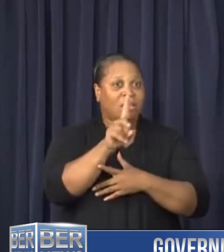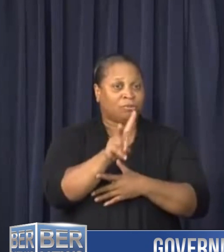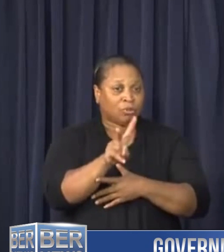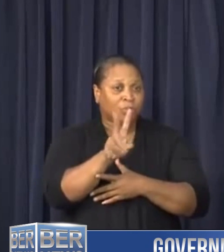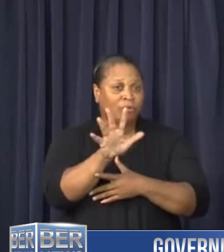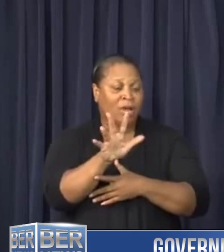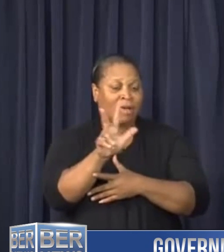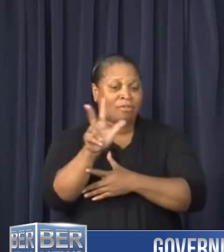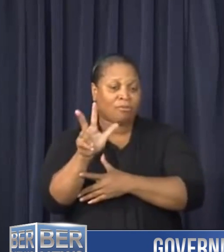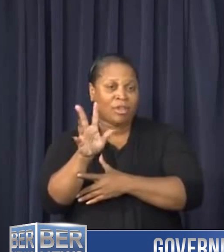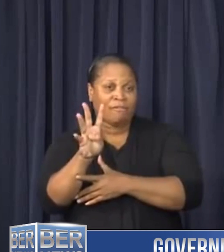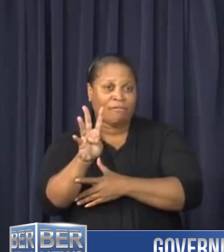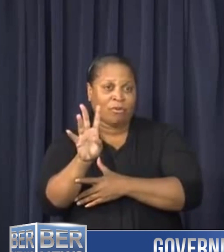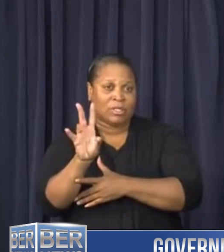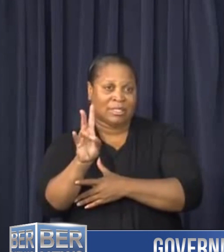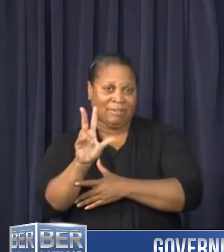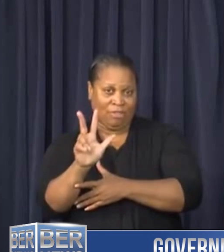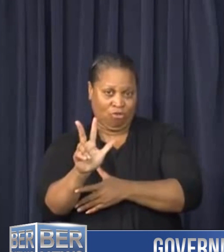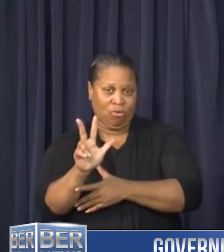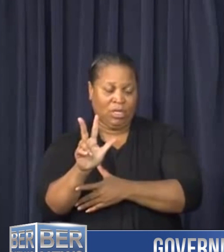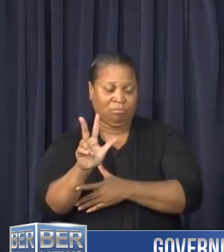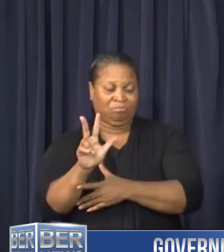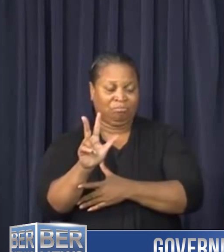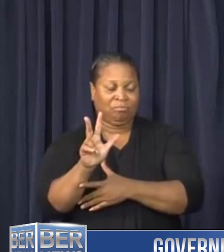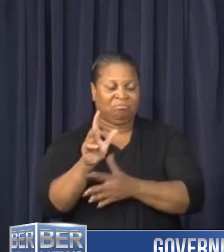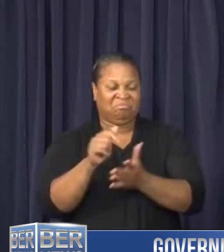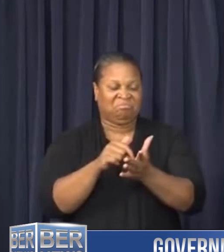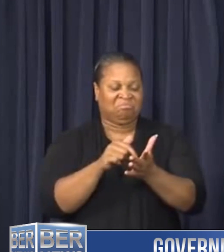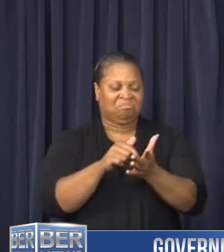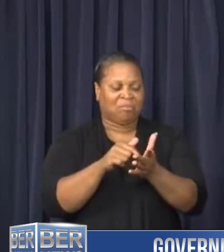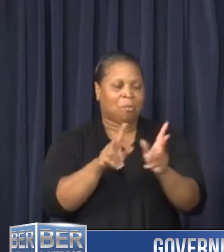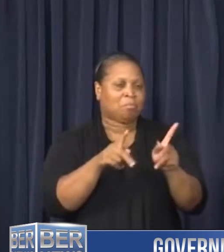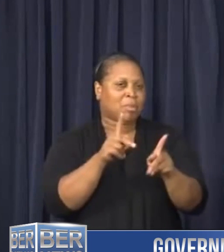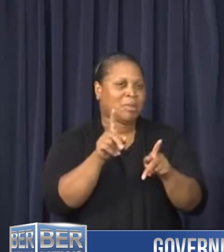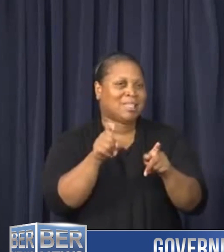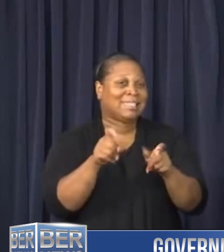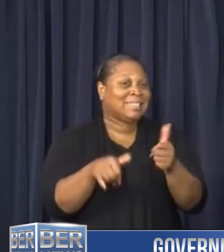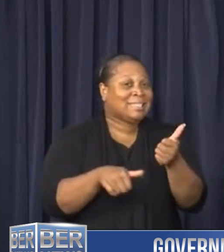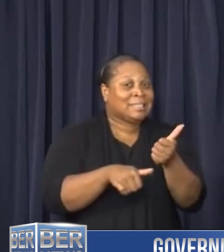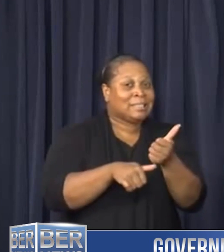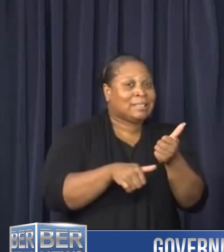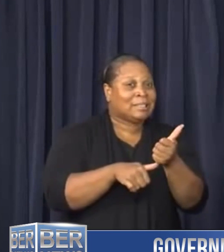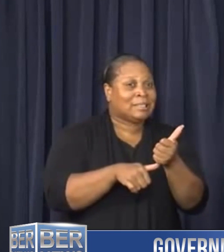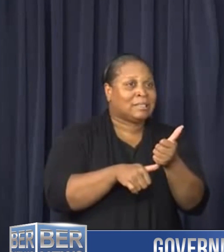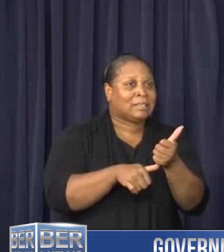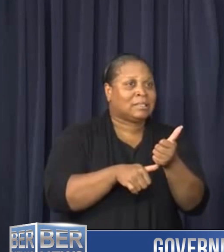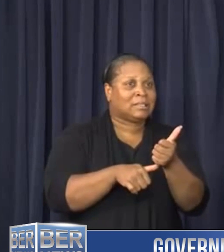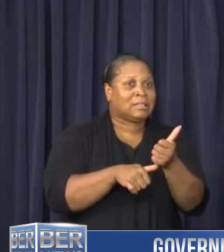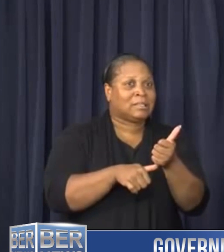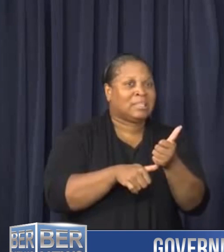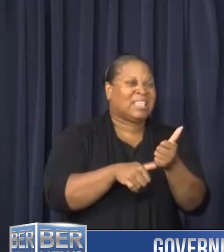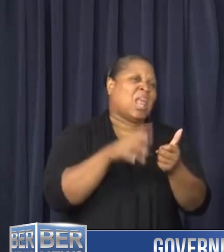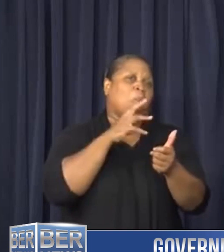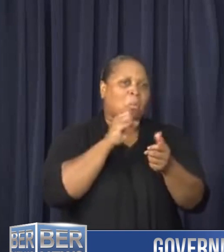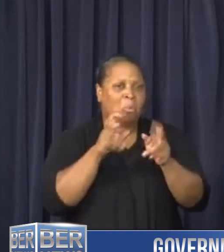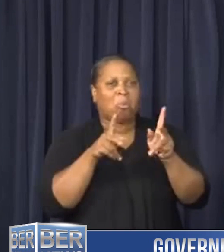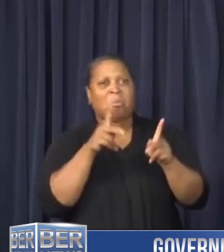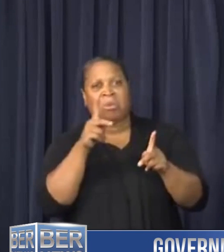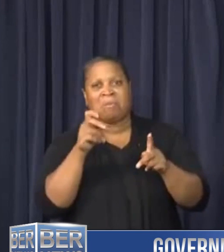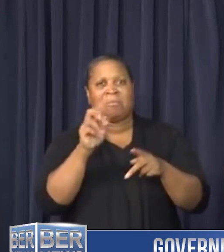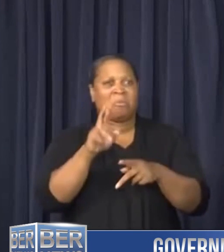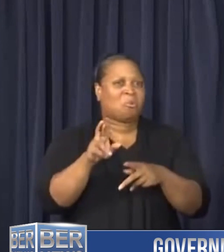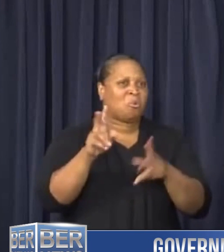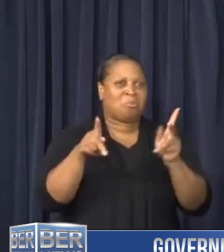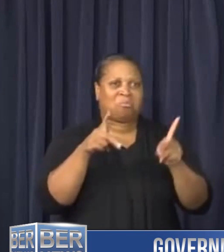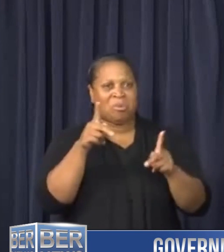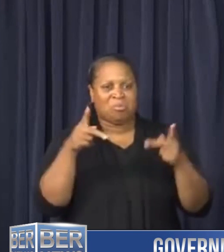-3473. This is for persons that need assistance in getting their roofs tarped prior to